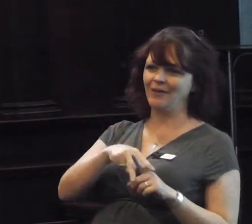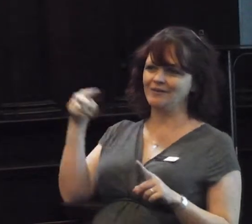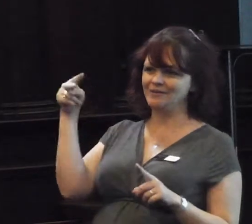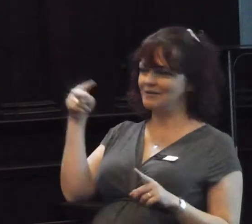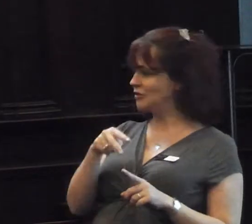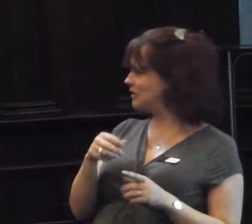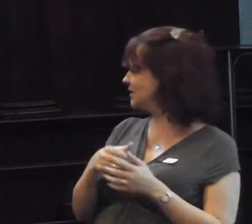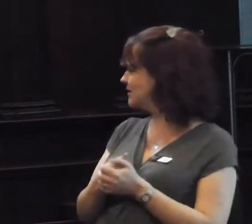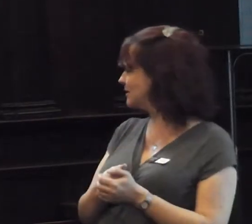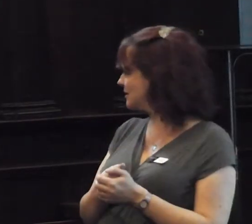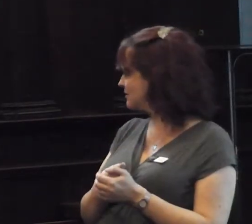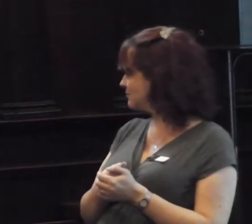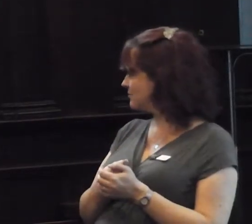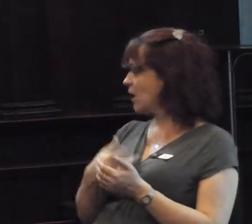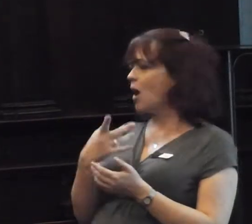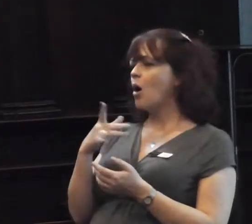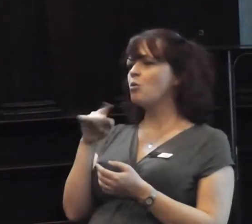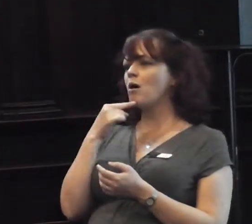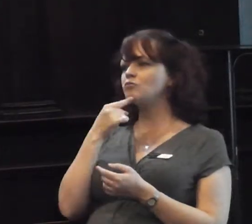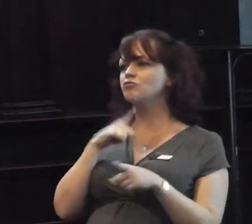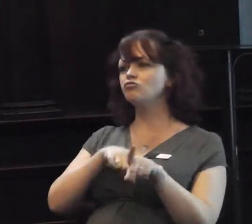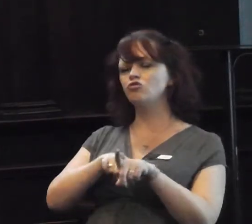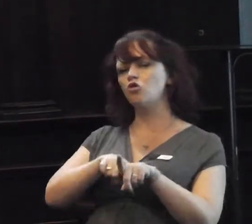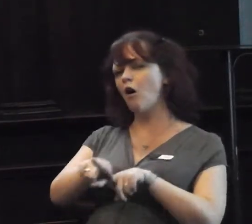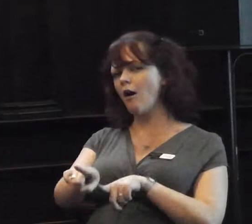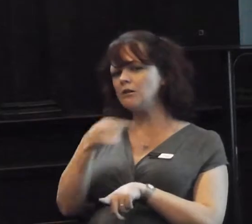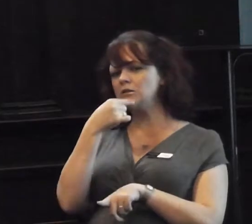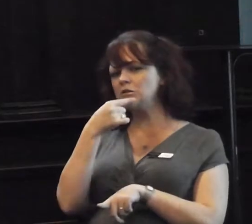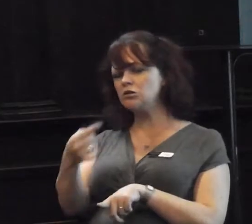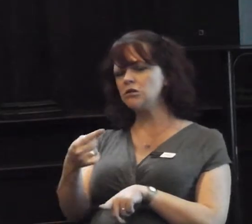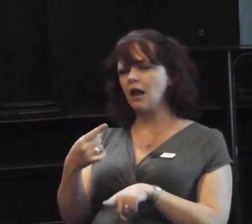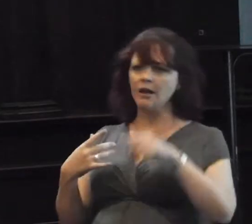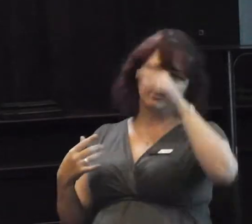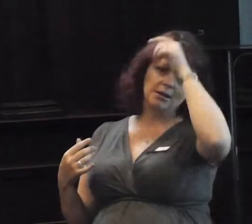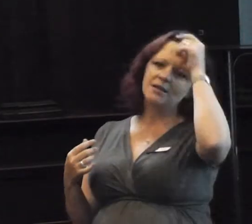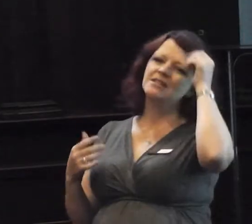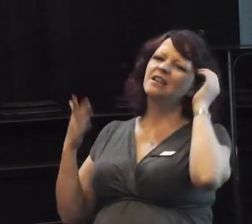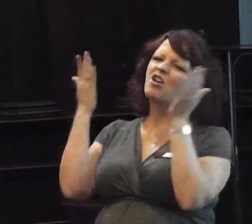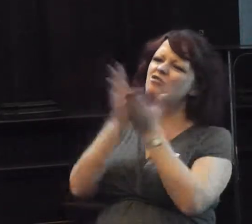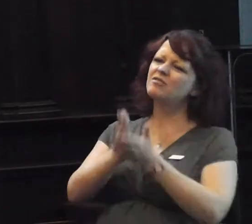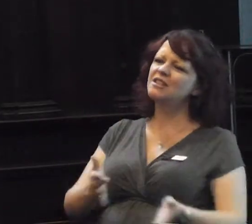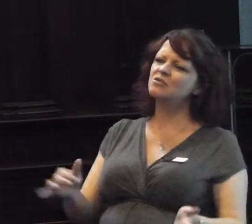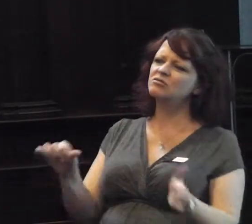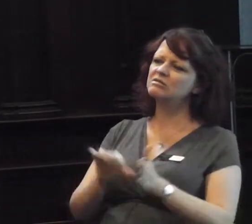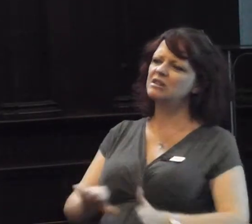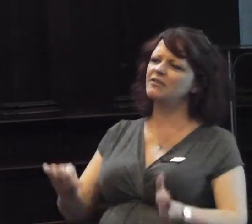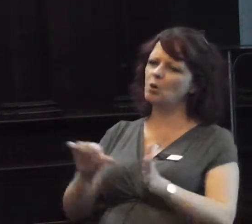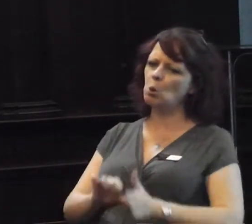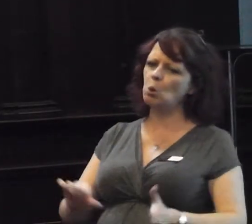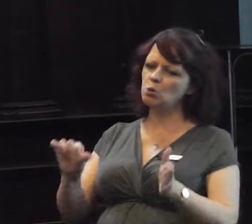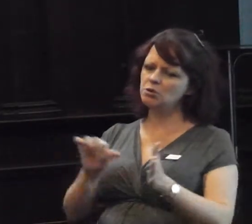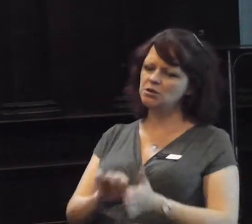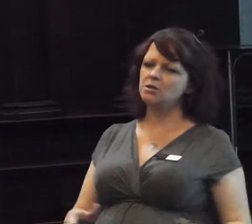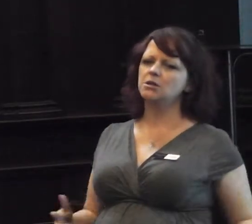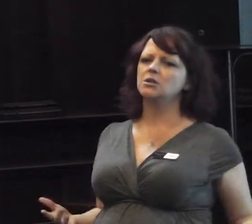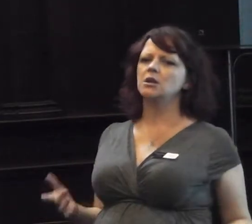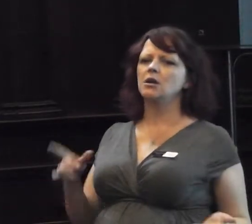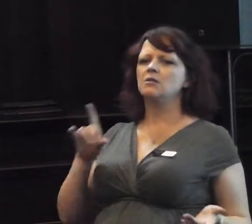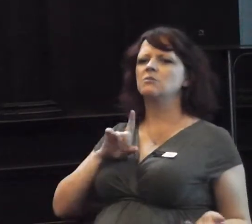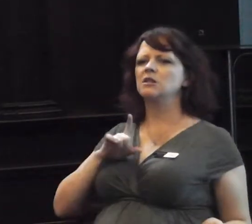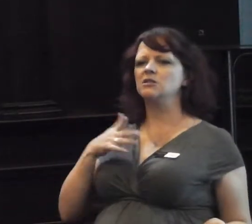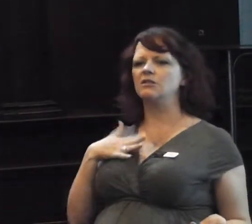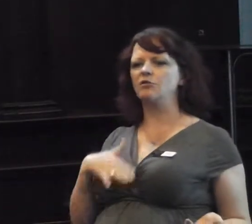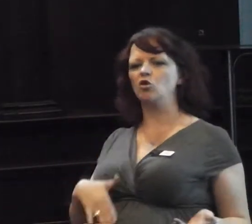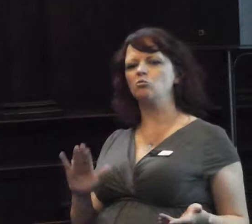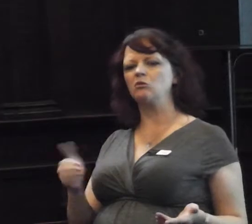that there are real difficulties. And actually, I thought there'd be more people who would put their hand up to say that they didn't have the power to search because of the human rights.